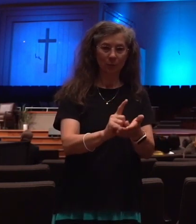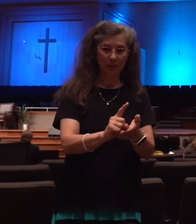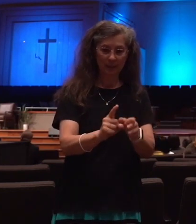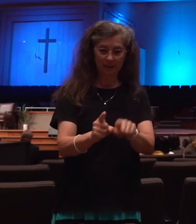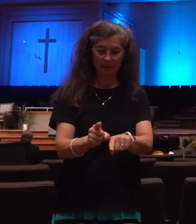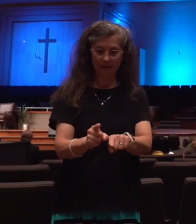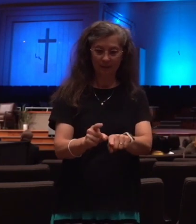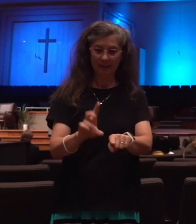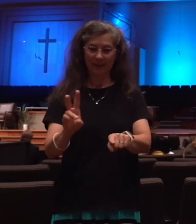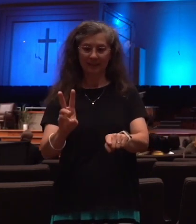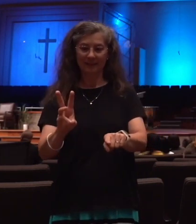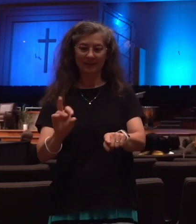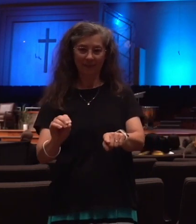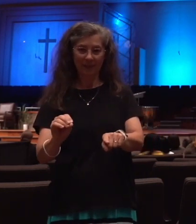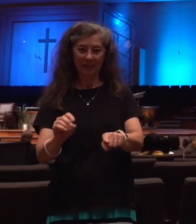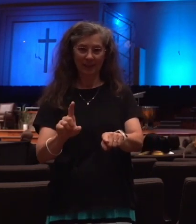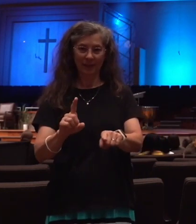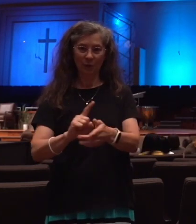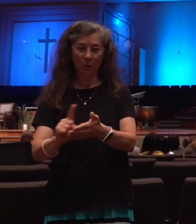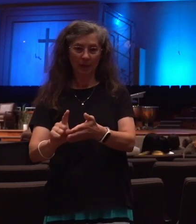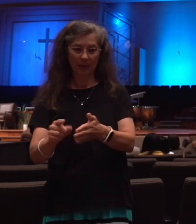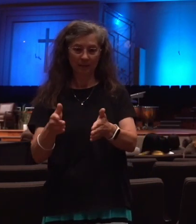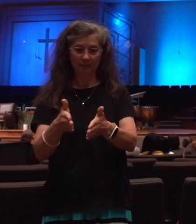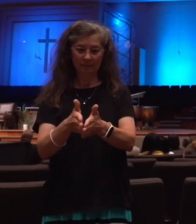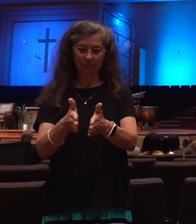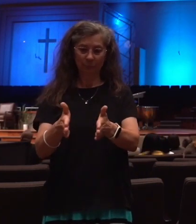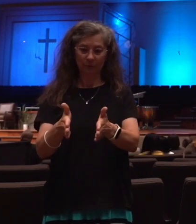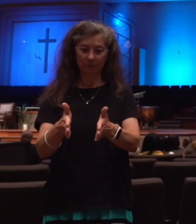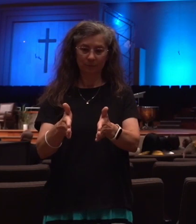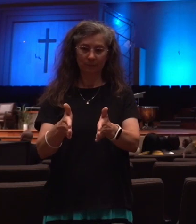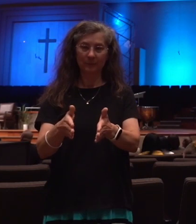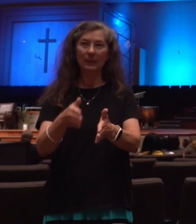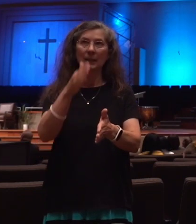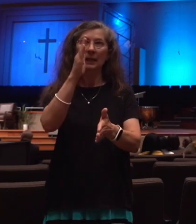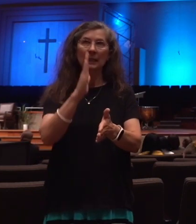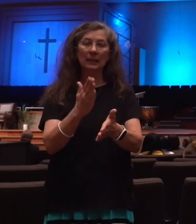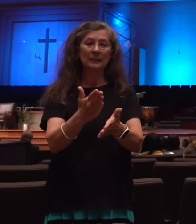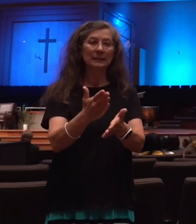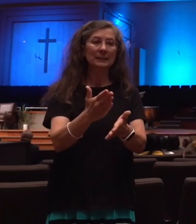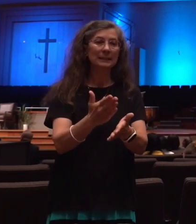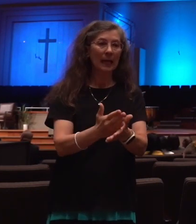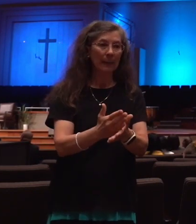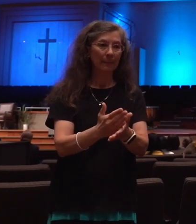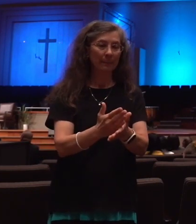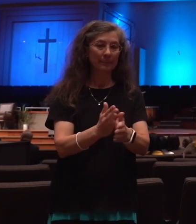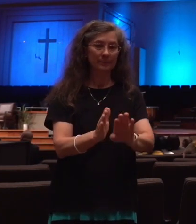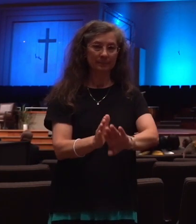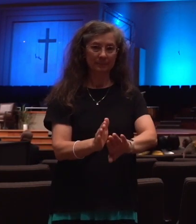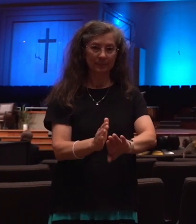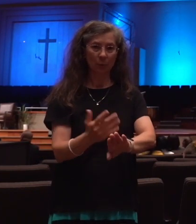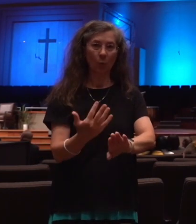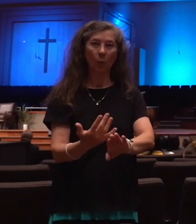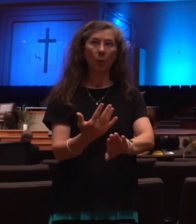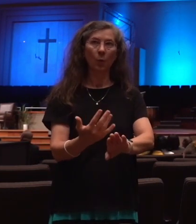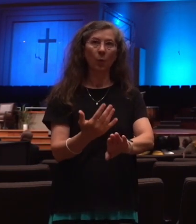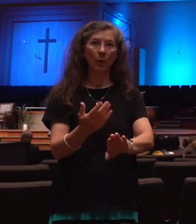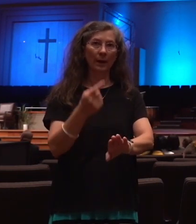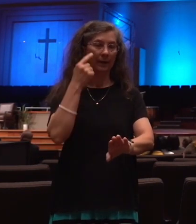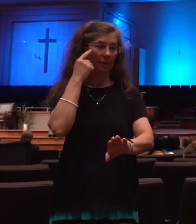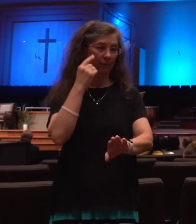week, God stops the prophecy clock for Israel. And